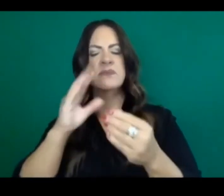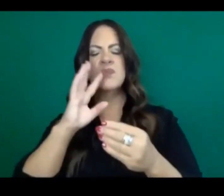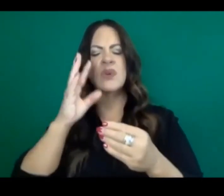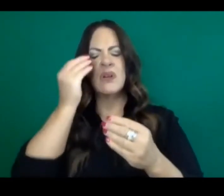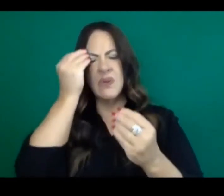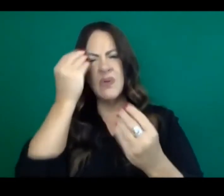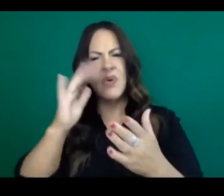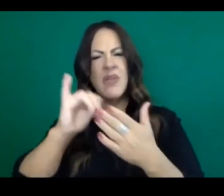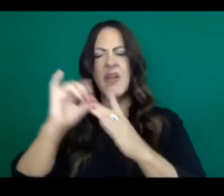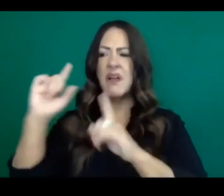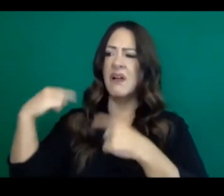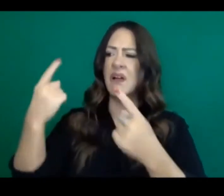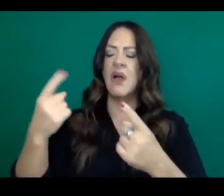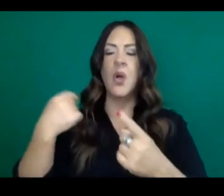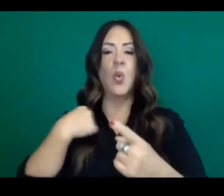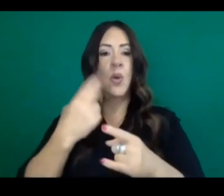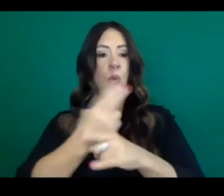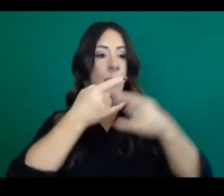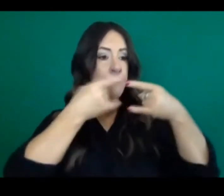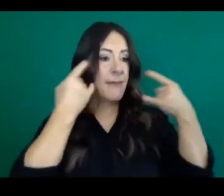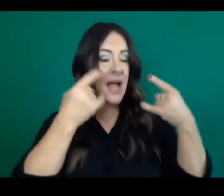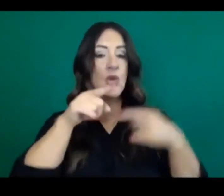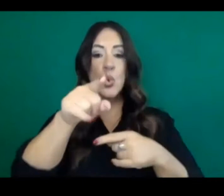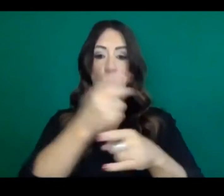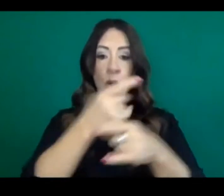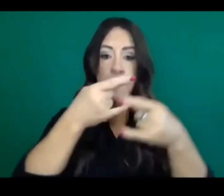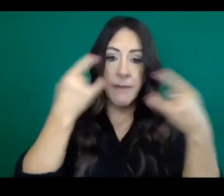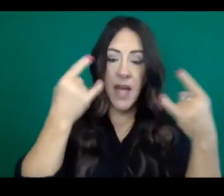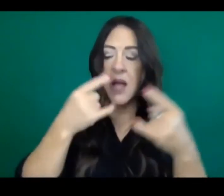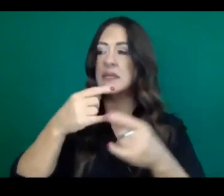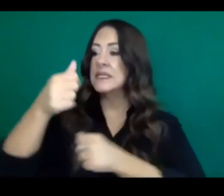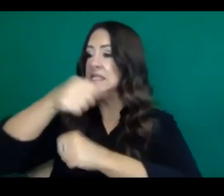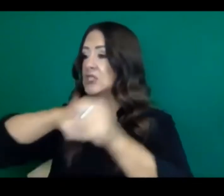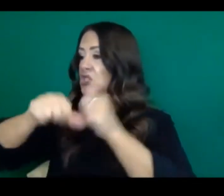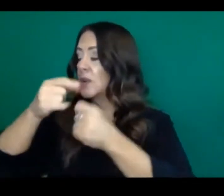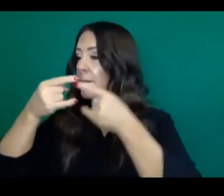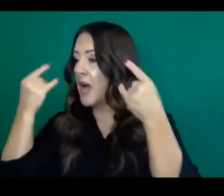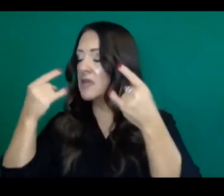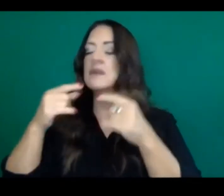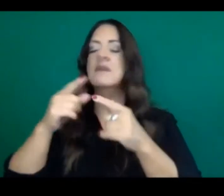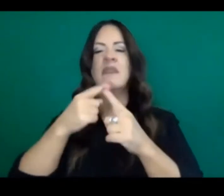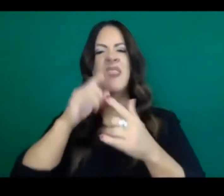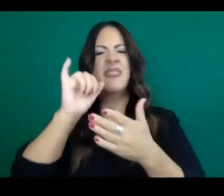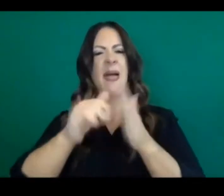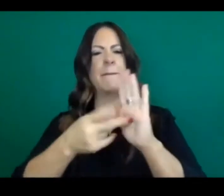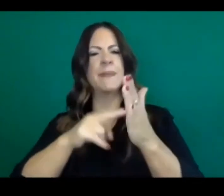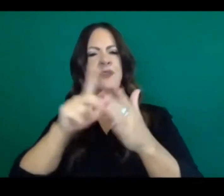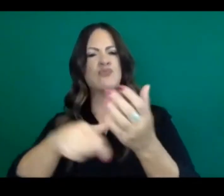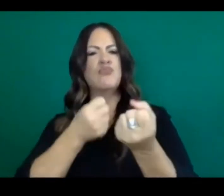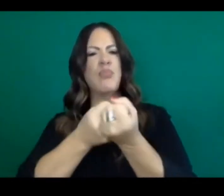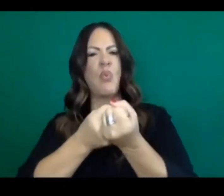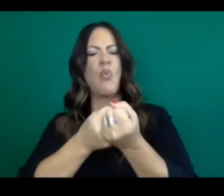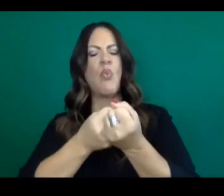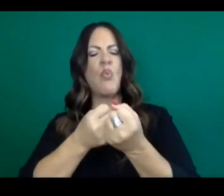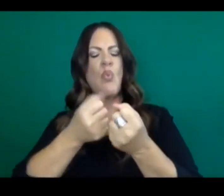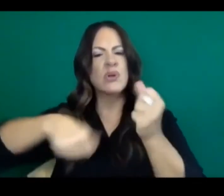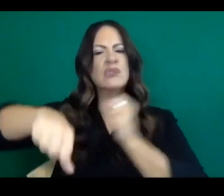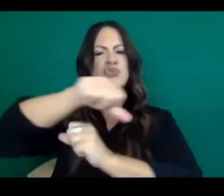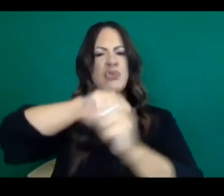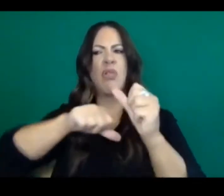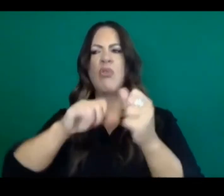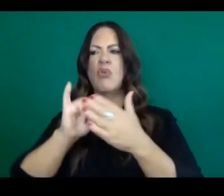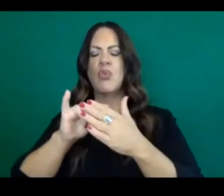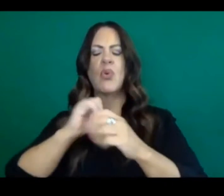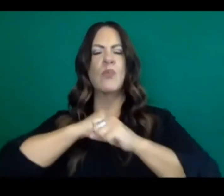it protects others, that it's a civic duty, you support your community, but more and more emphasizing